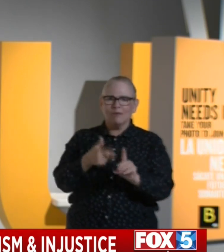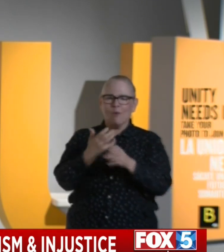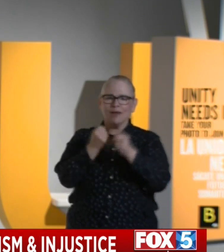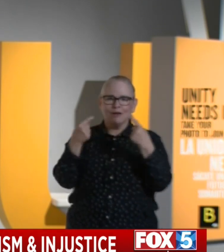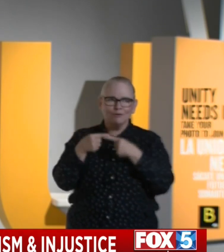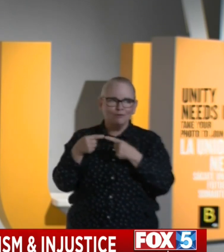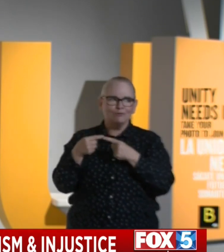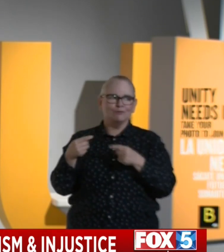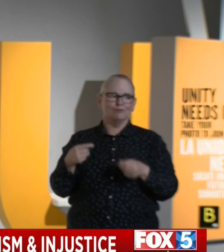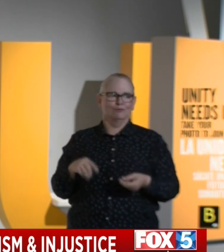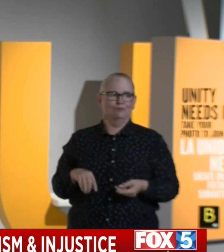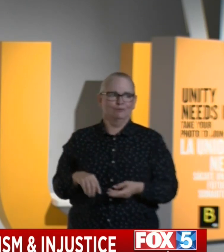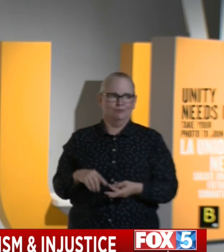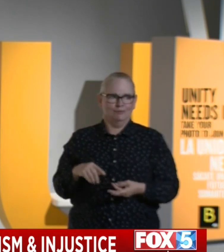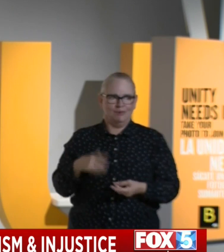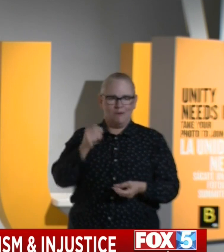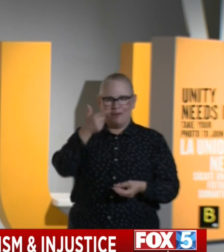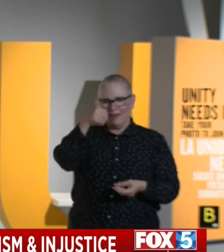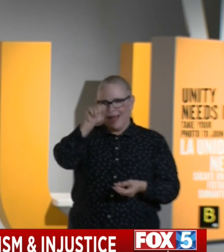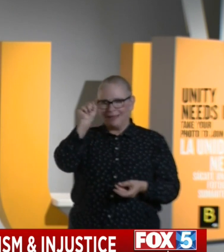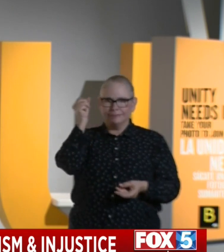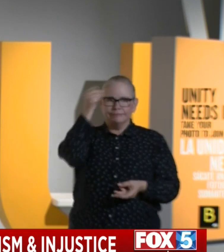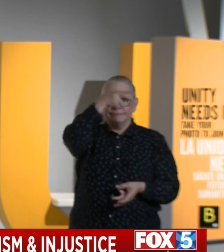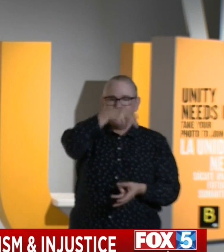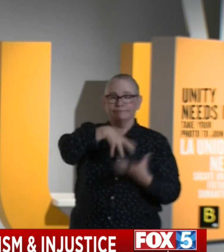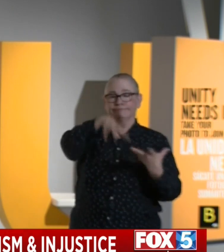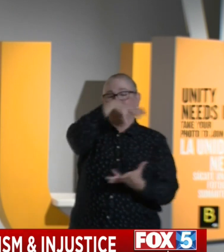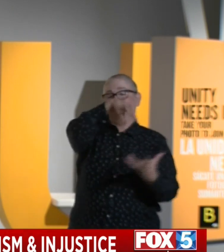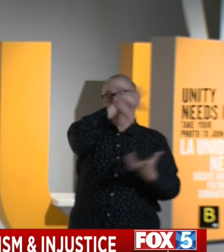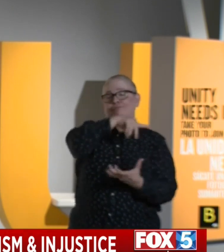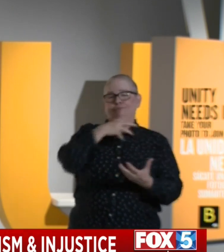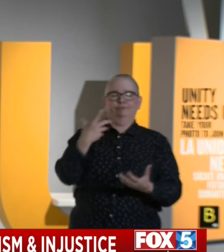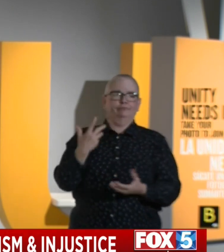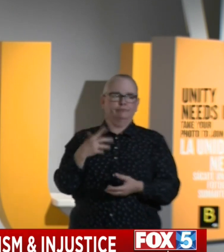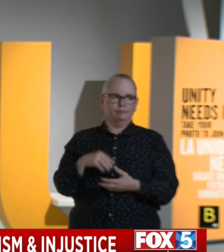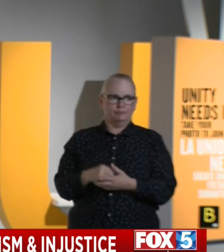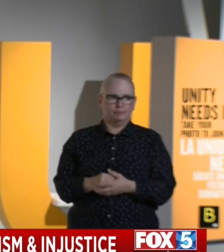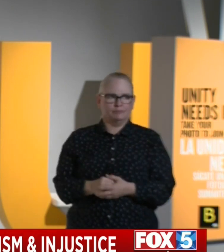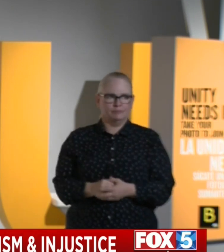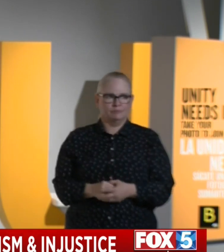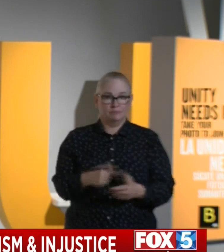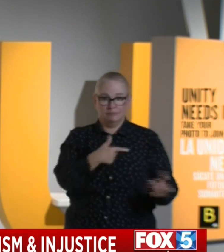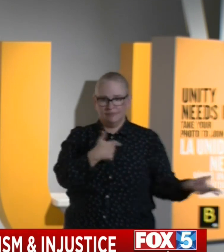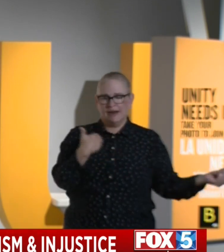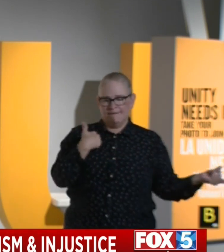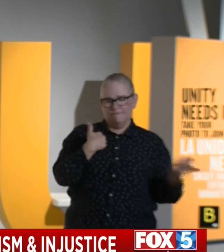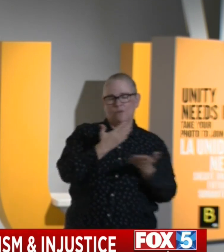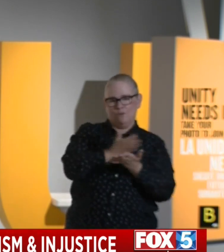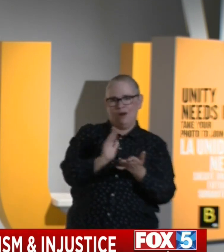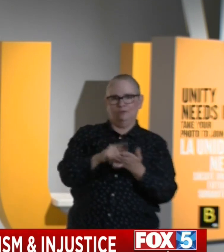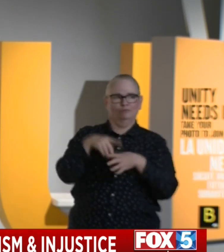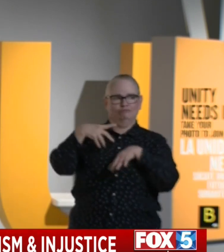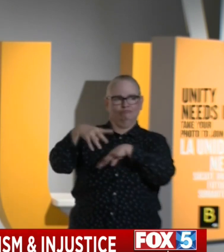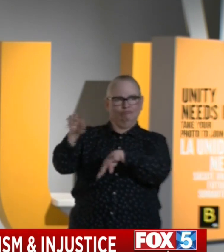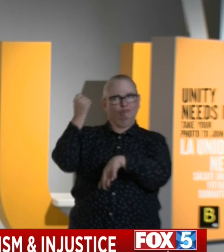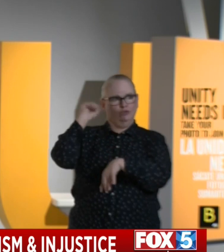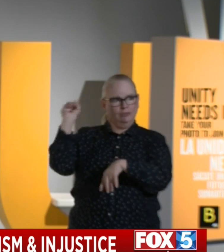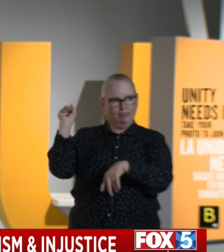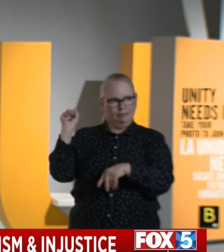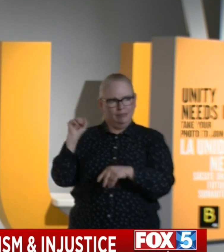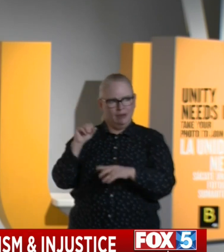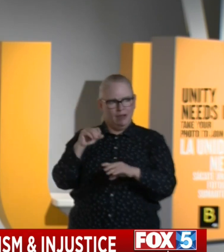That's a simple value statement. I want to make that crystal clear. They have the right not to be harassed, not to be denied,